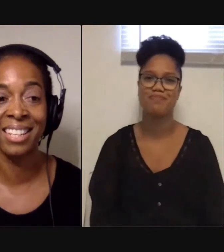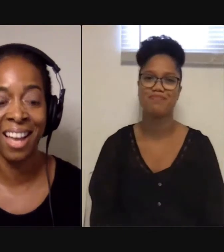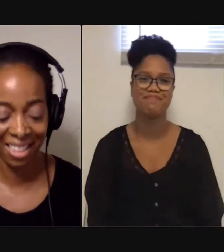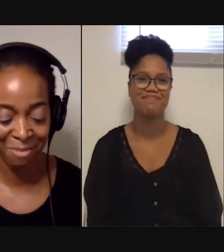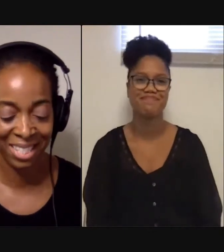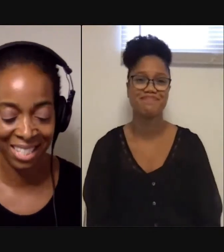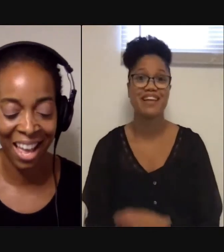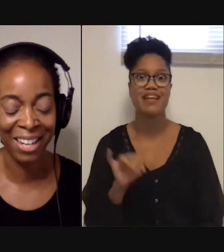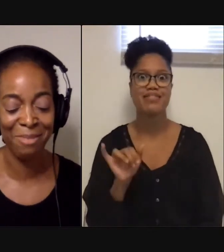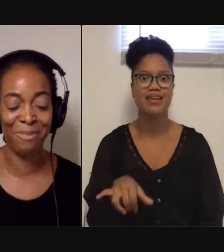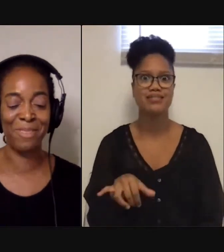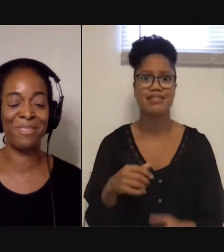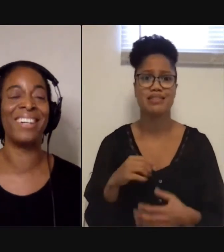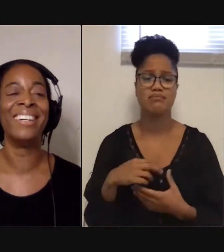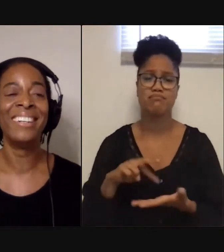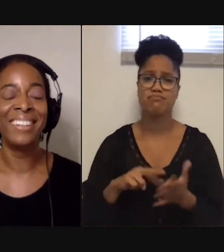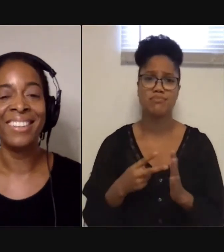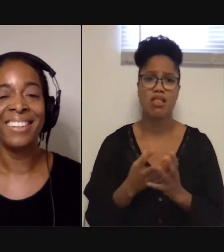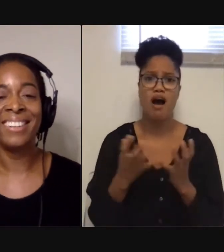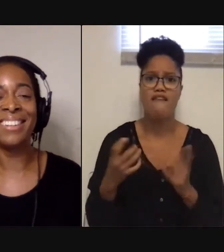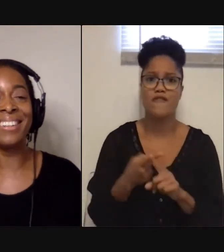That's a lot. That means a lot coming from you.